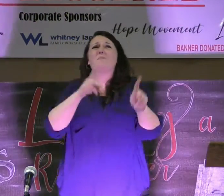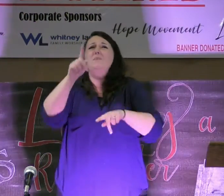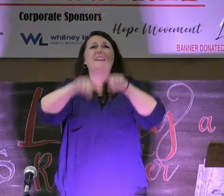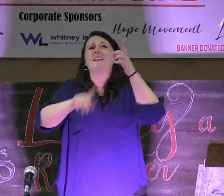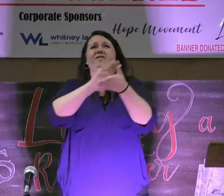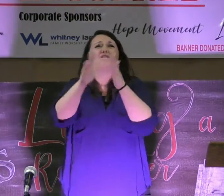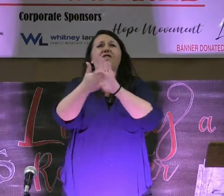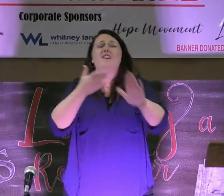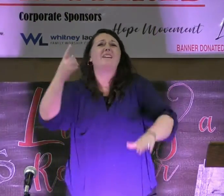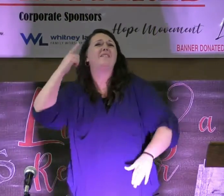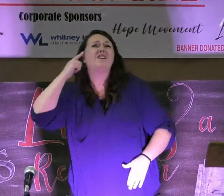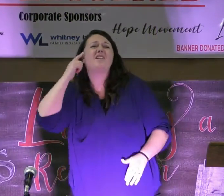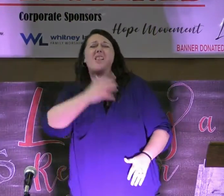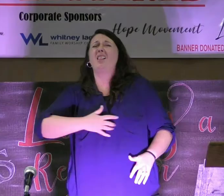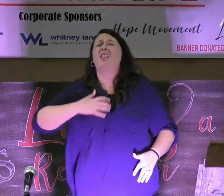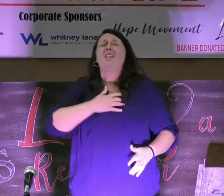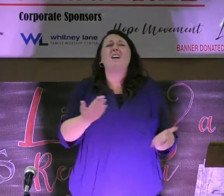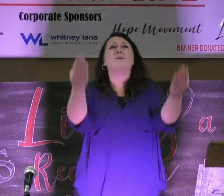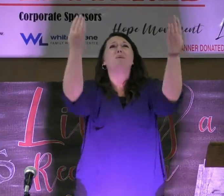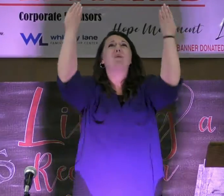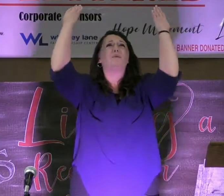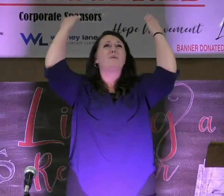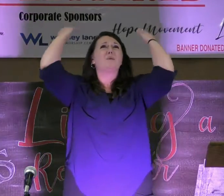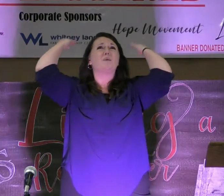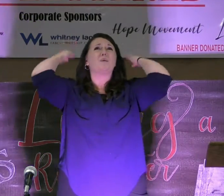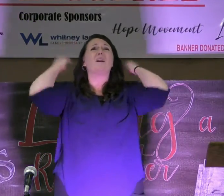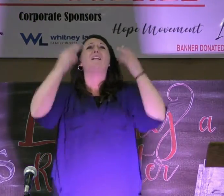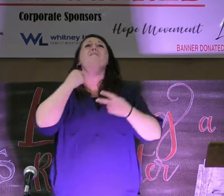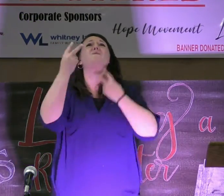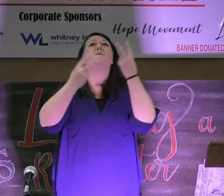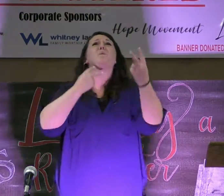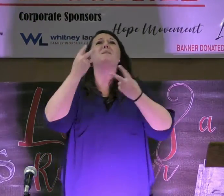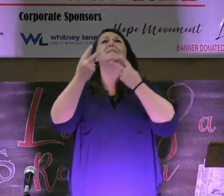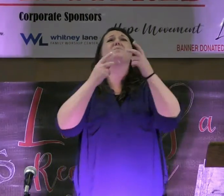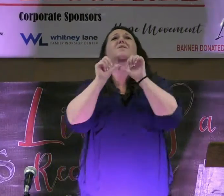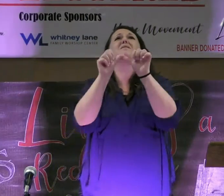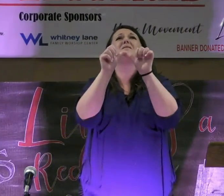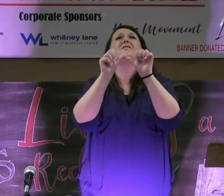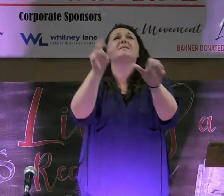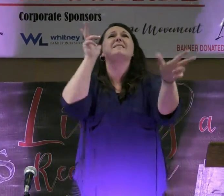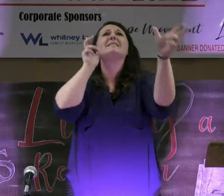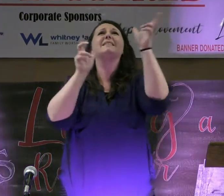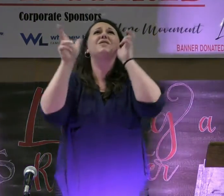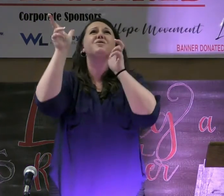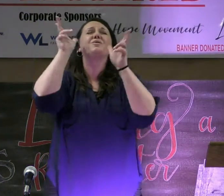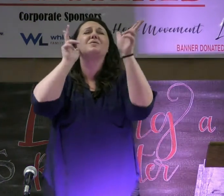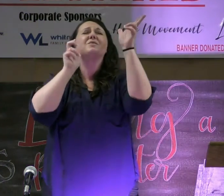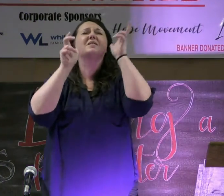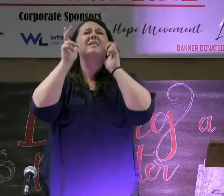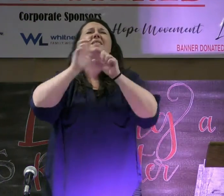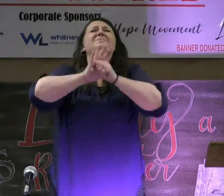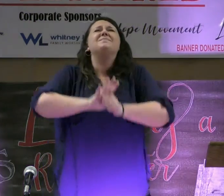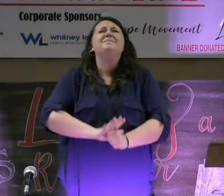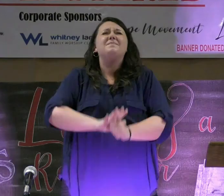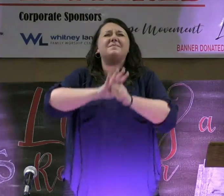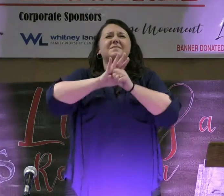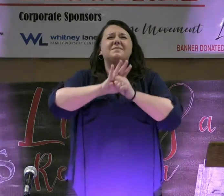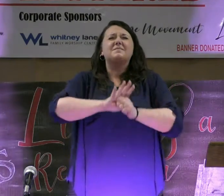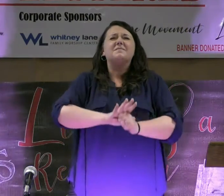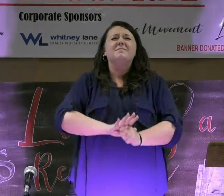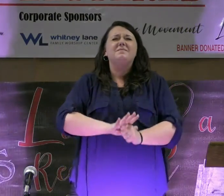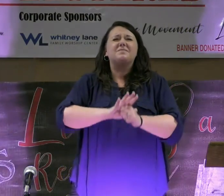hear disgusting. It's overwhelming. These voices we're constantly hearing. It's suffocating.